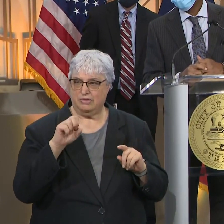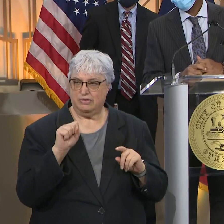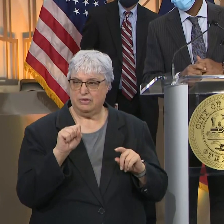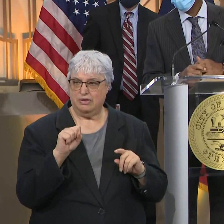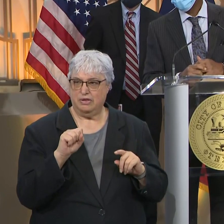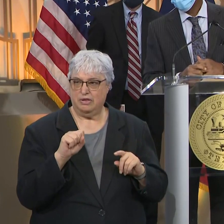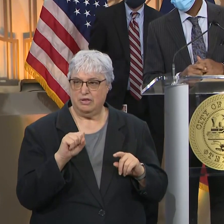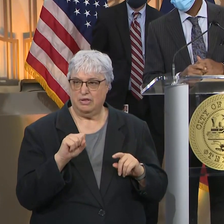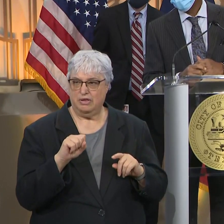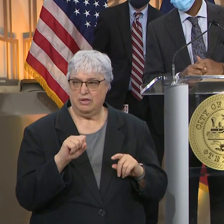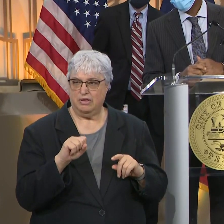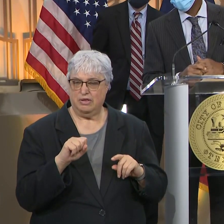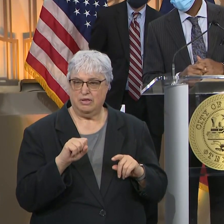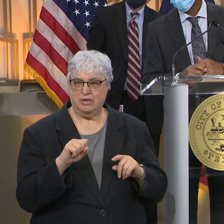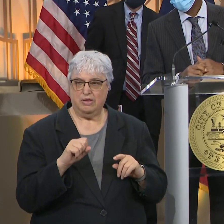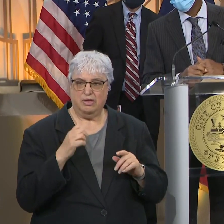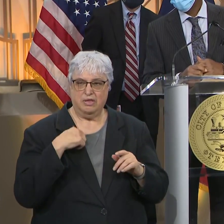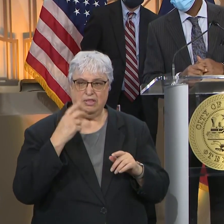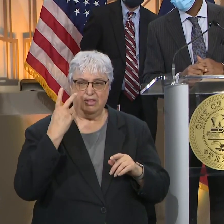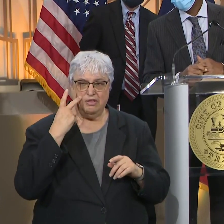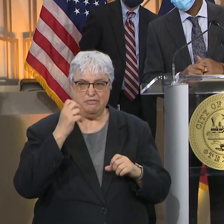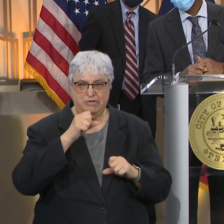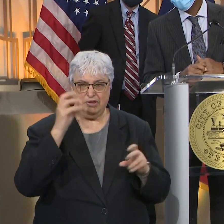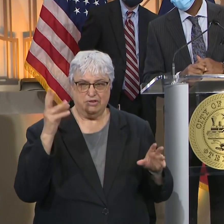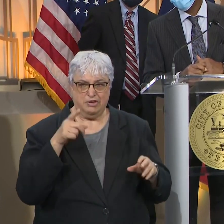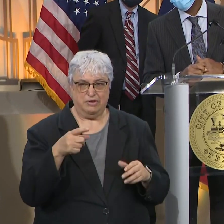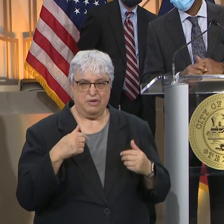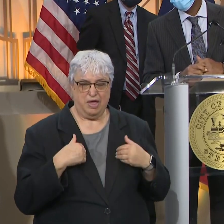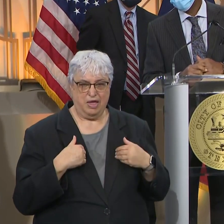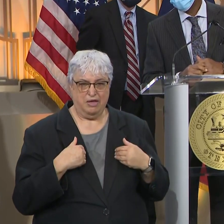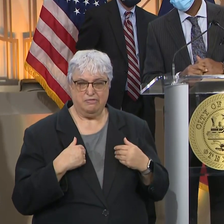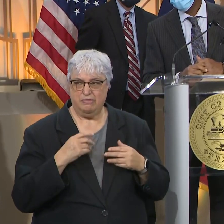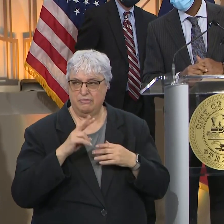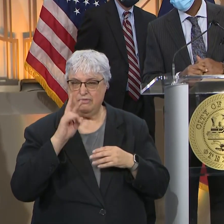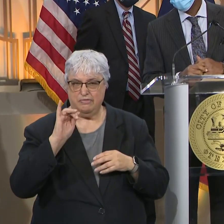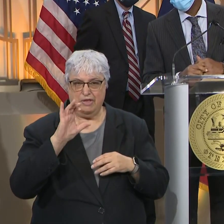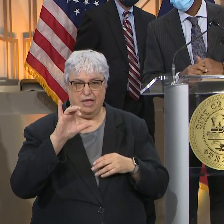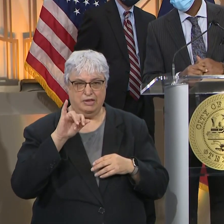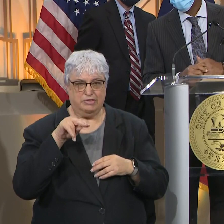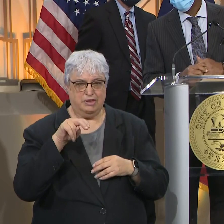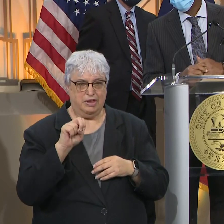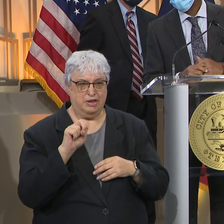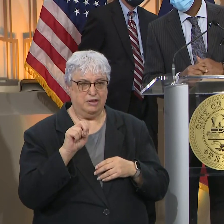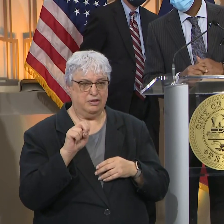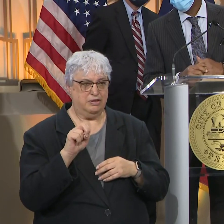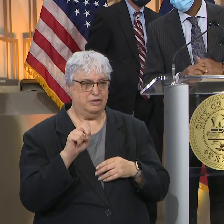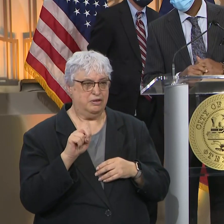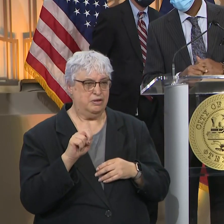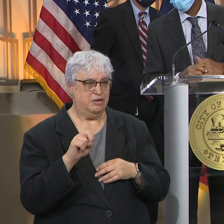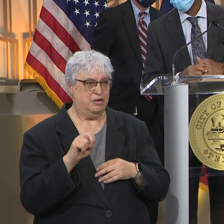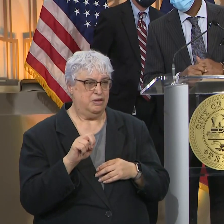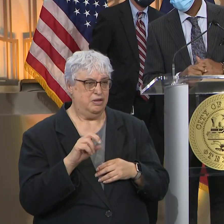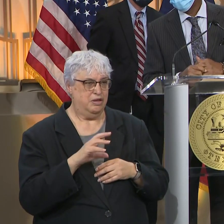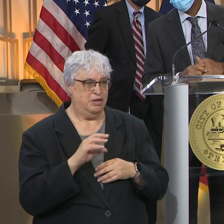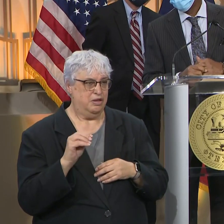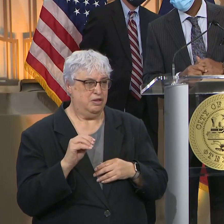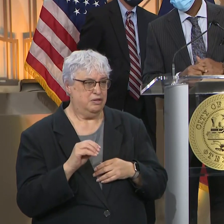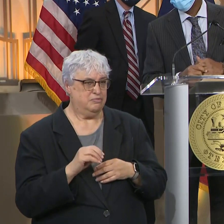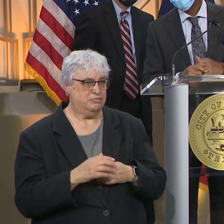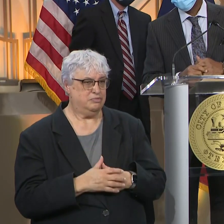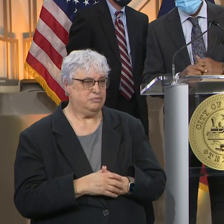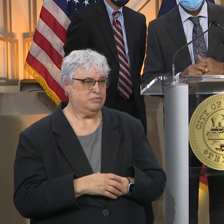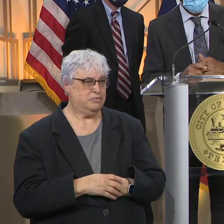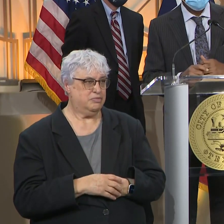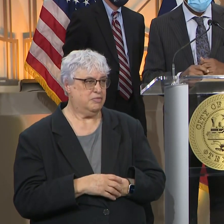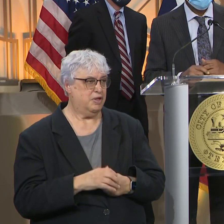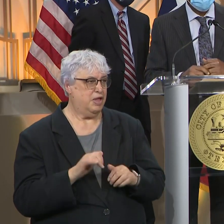Talk about sort of where that fits in with the vision you have about vaccine distribution in the city. Did that give you sort of a window as to how